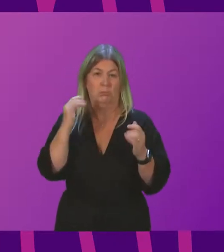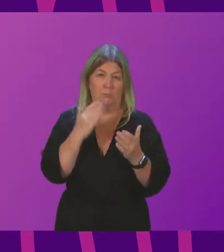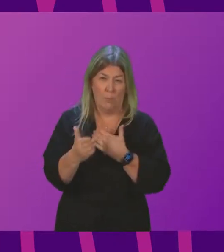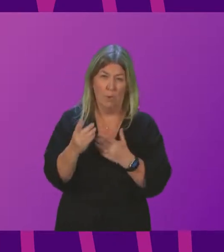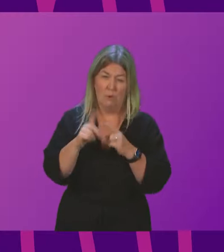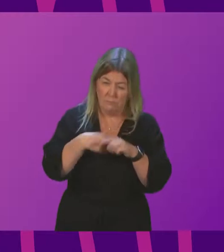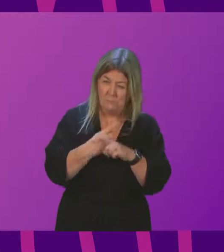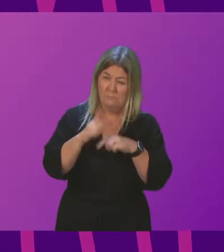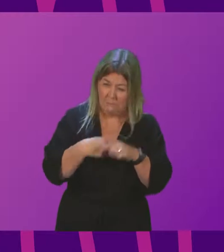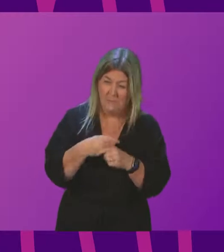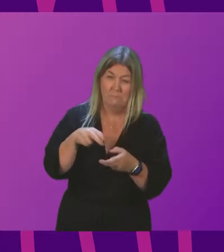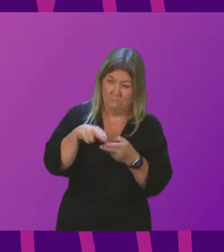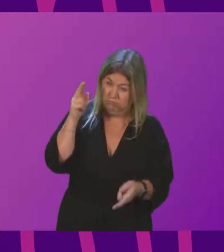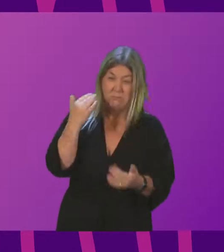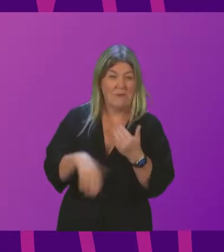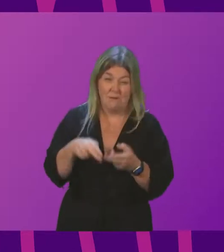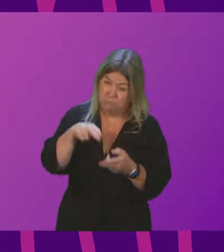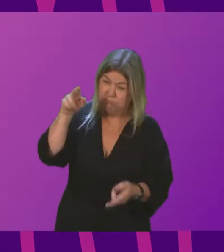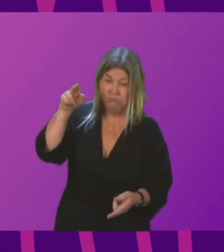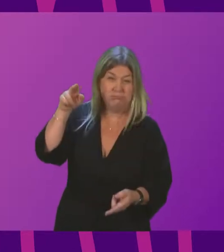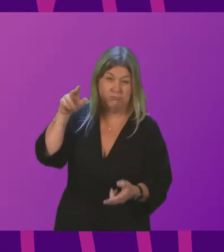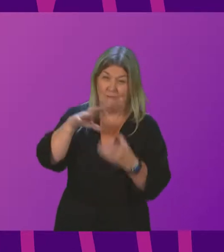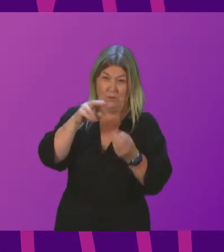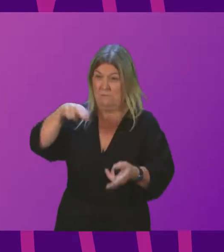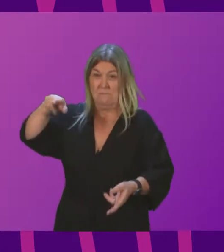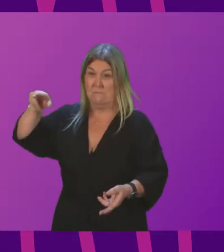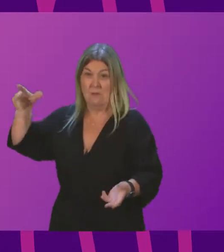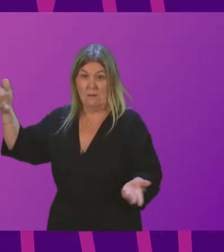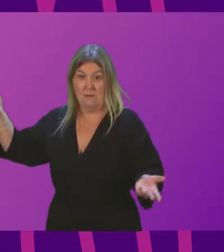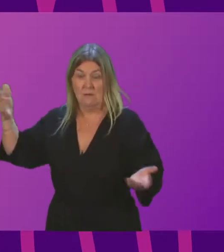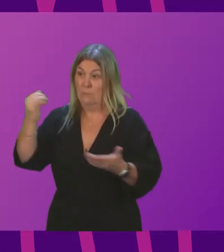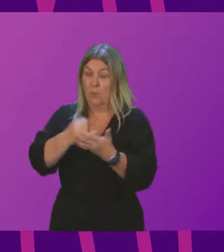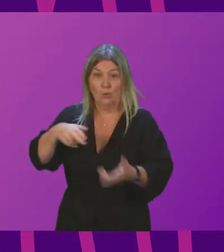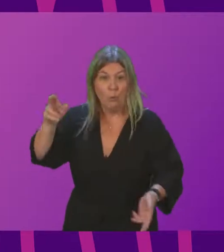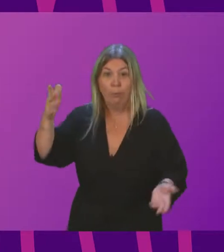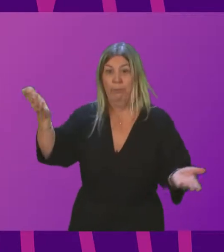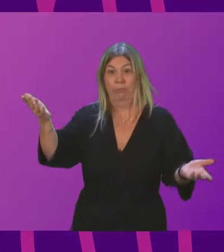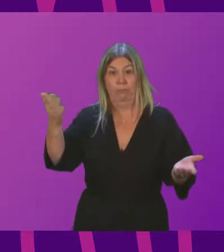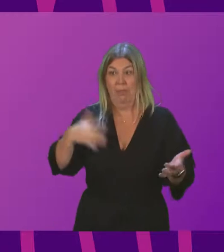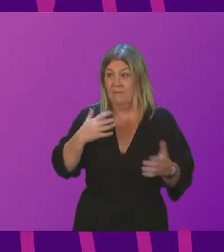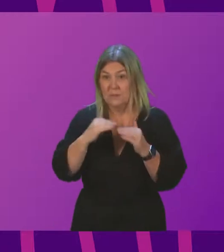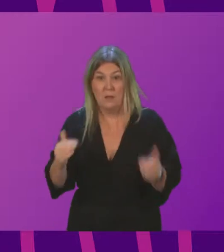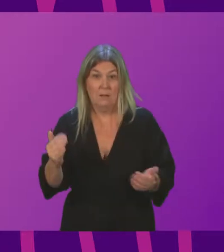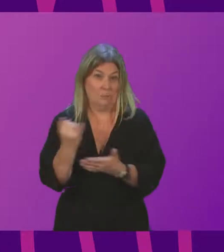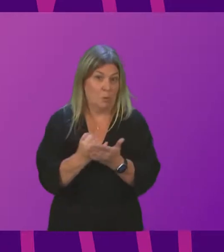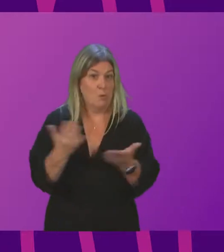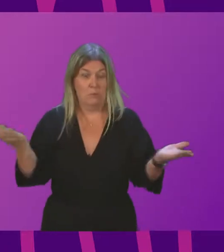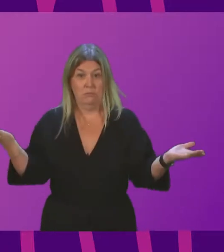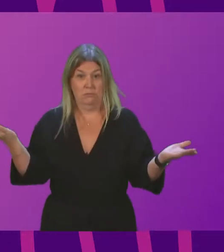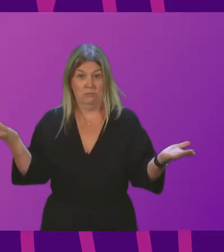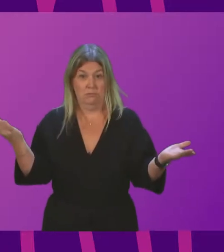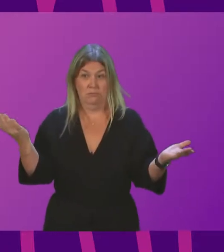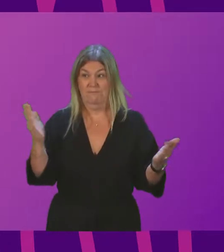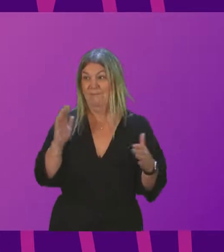incomes barely growing, high inflation, rising taxes, poor growth, keeping living standards virtually stagnant for another half